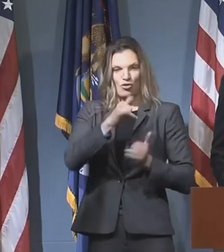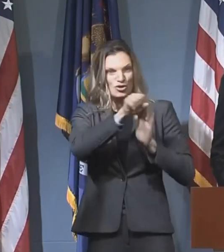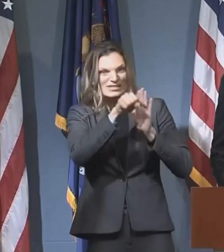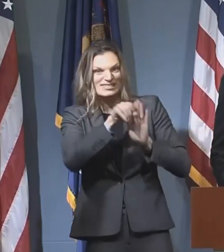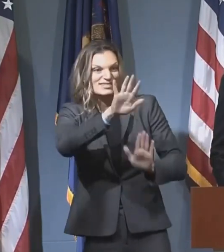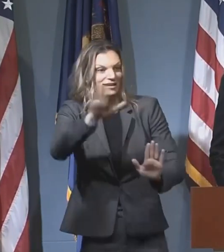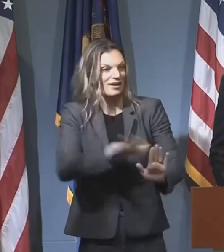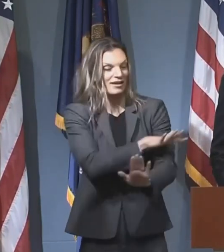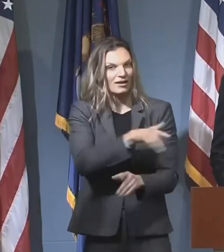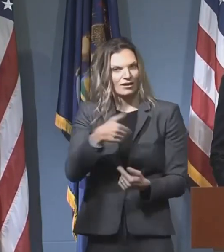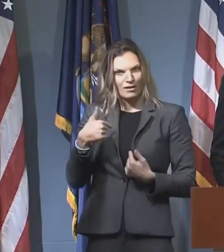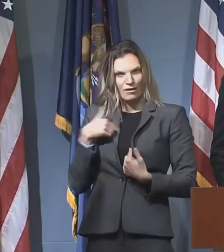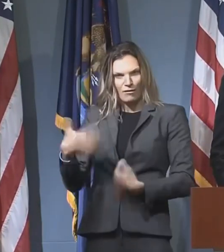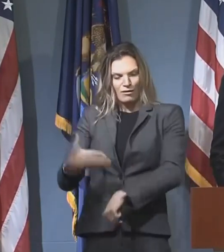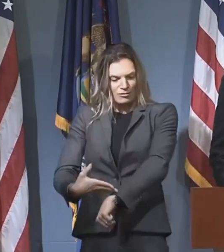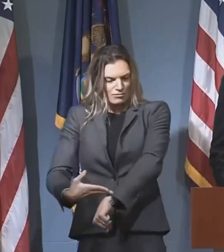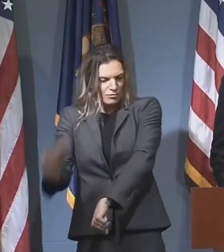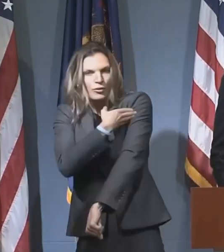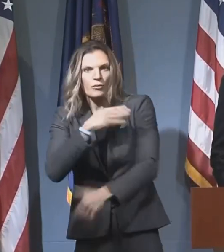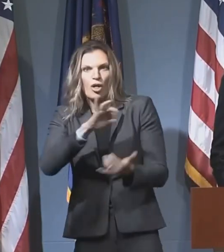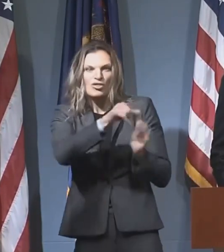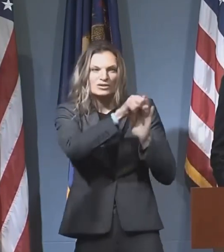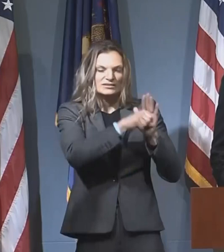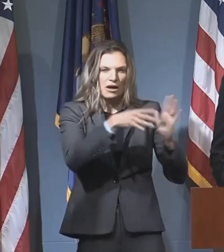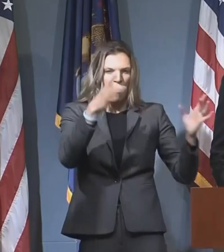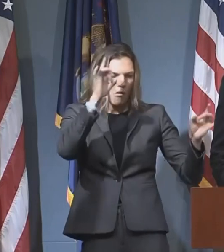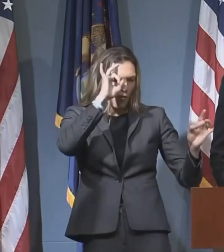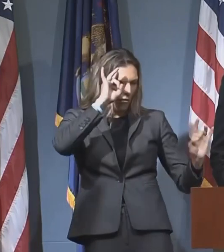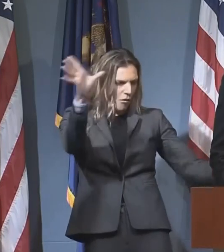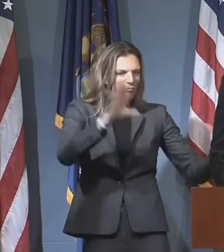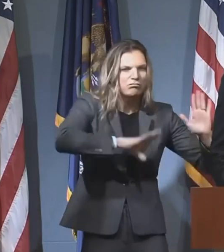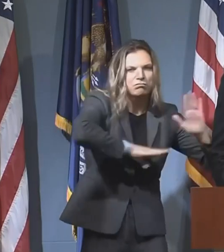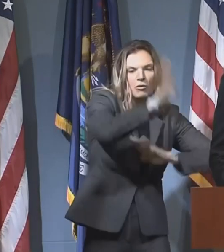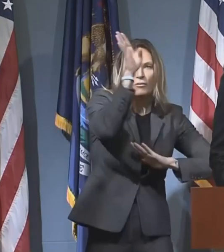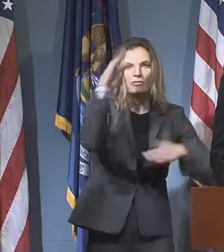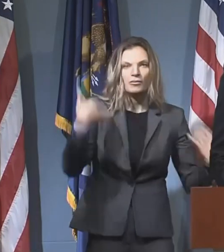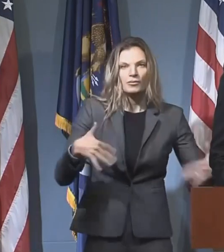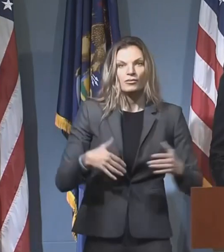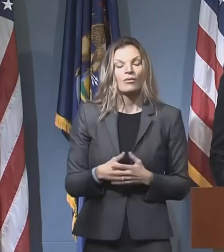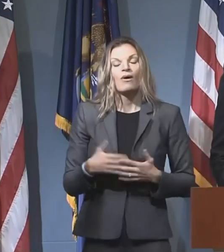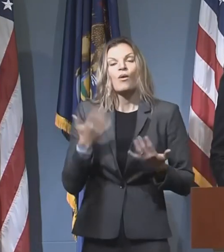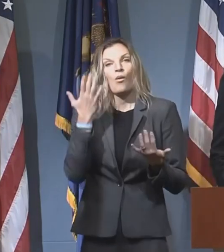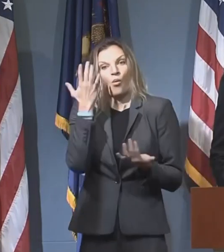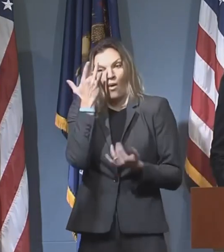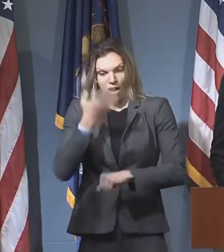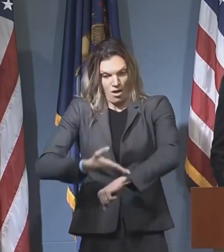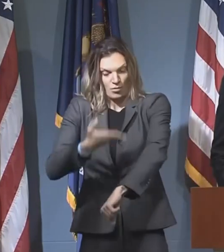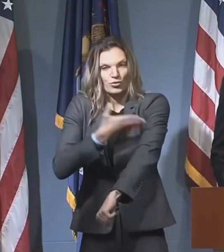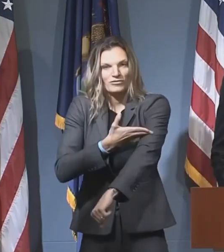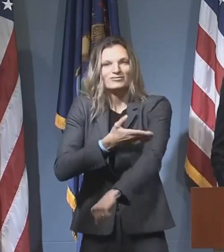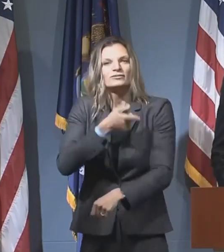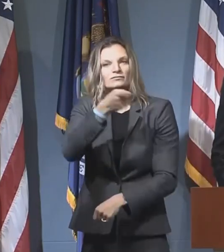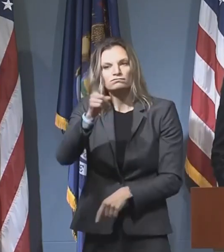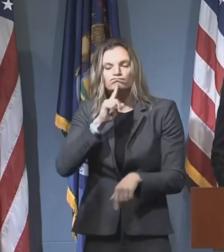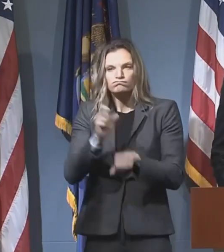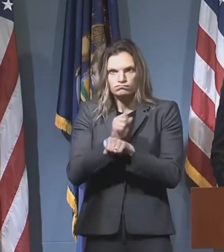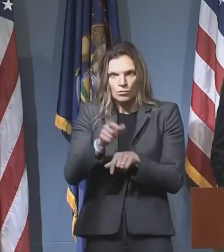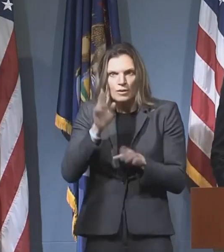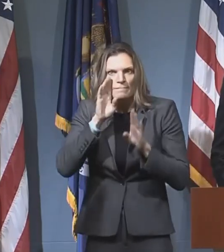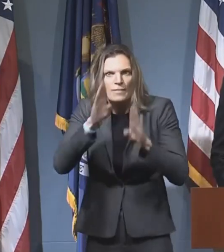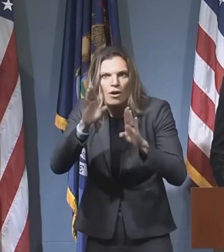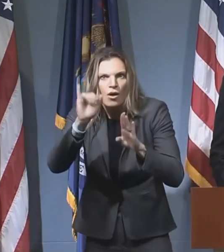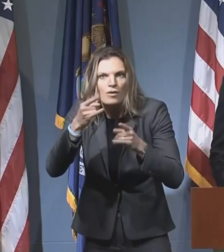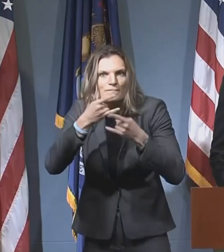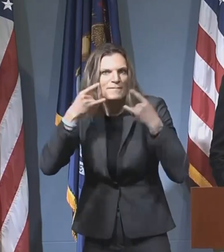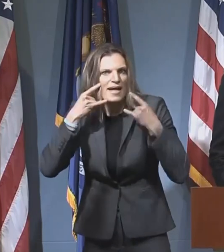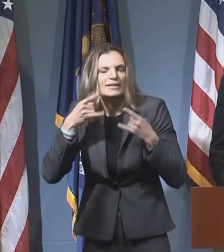this virus so seriously. You listened to the experts and you put your health and safety of your fellow Michiganders first.